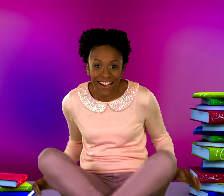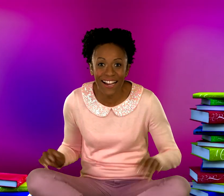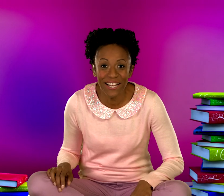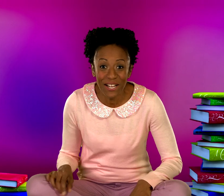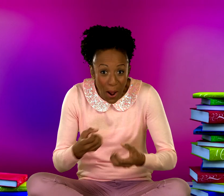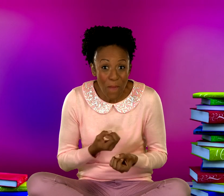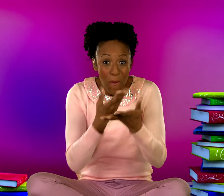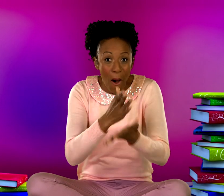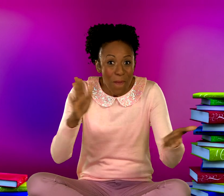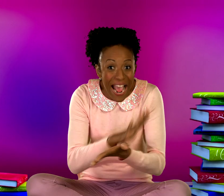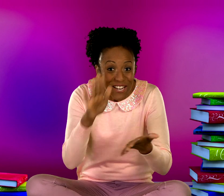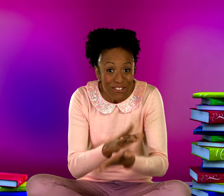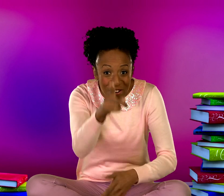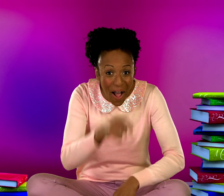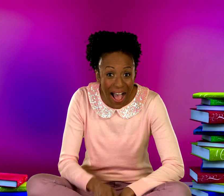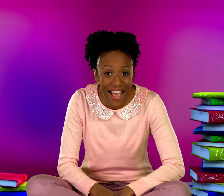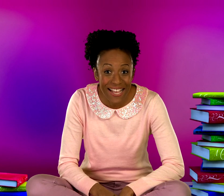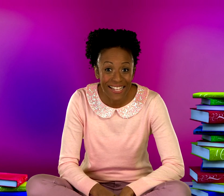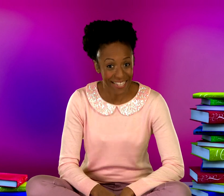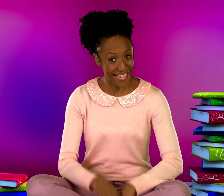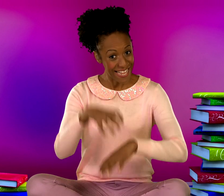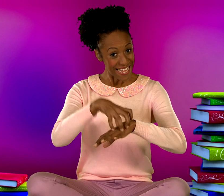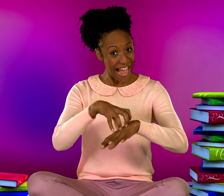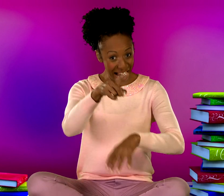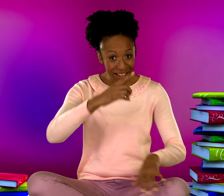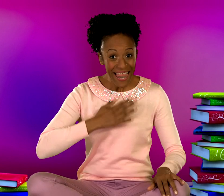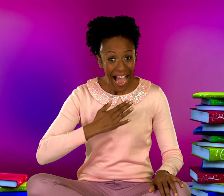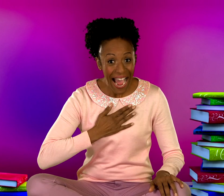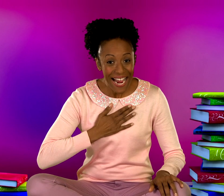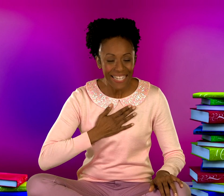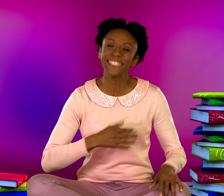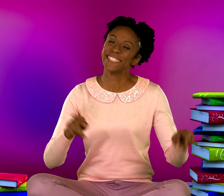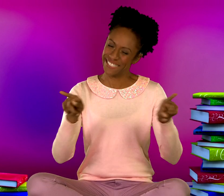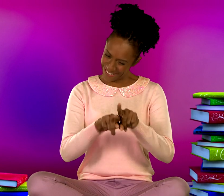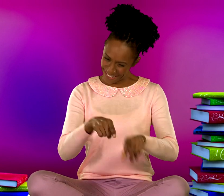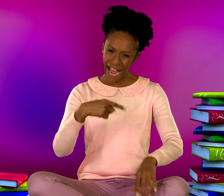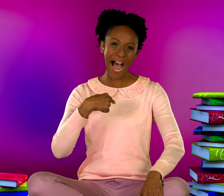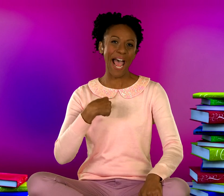Did you enjoy the poem? Do you like cake? Me too